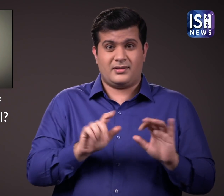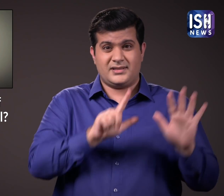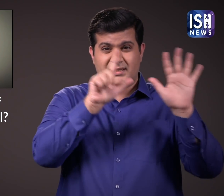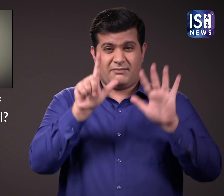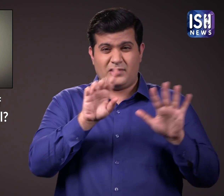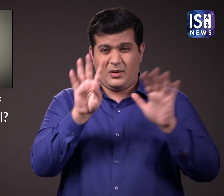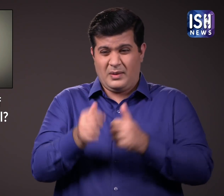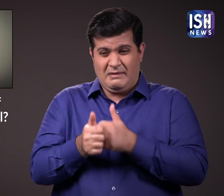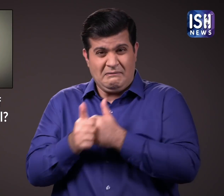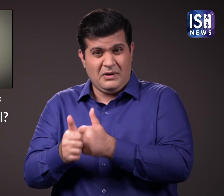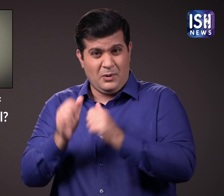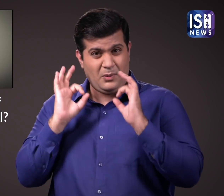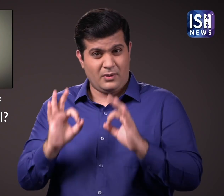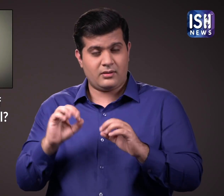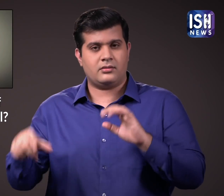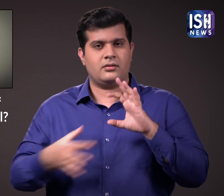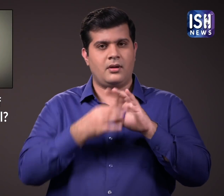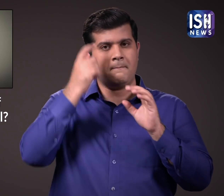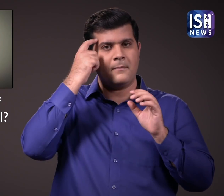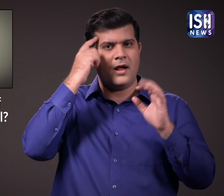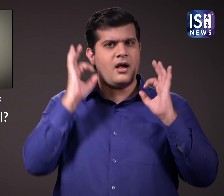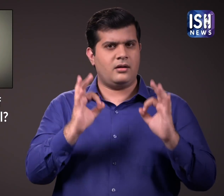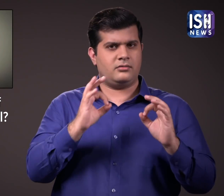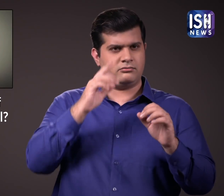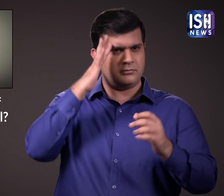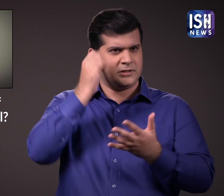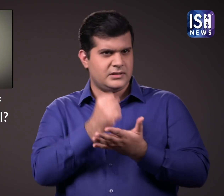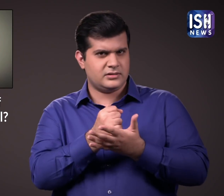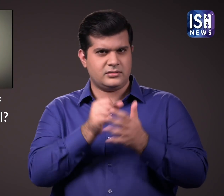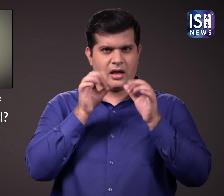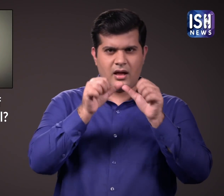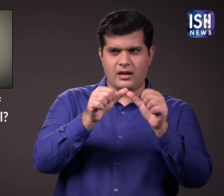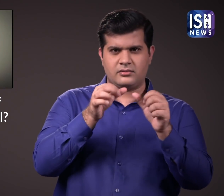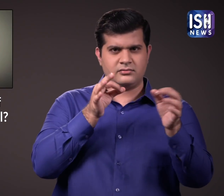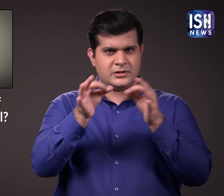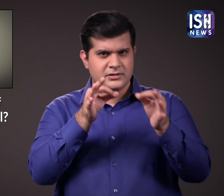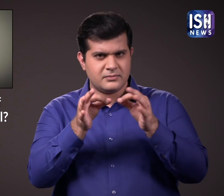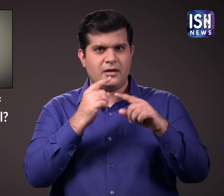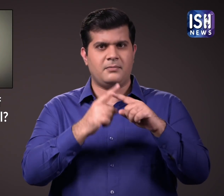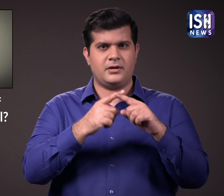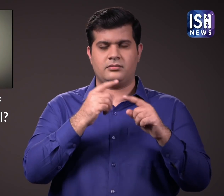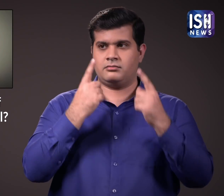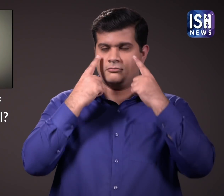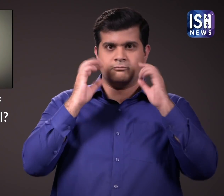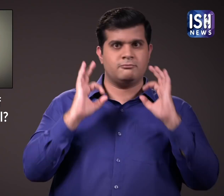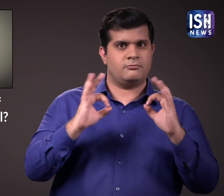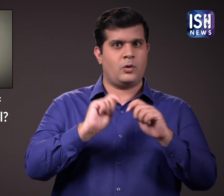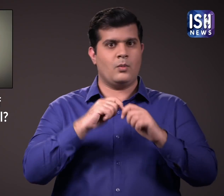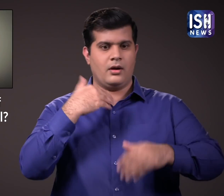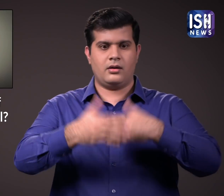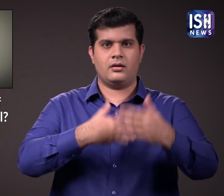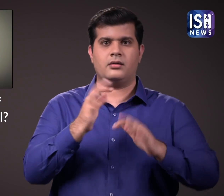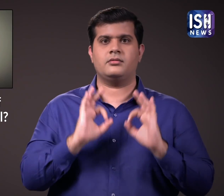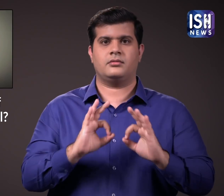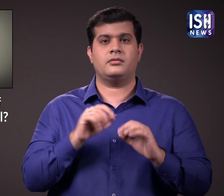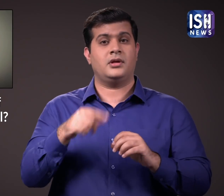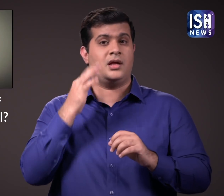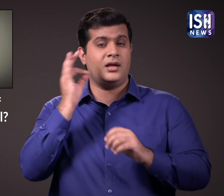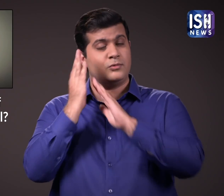Uninterrupted sleep for 7-9 hours keeps you mentally healthy. You will be able to make proper decisions and judgements.